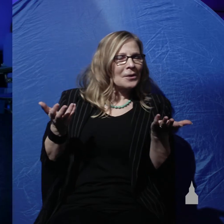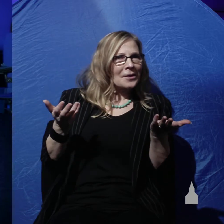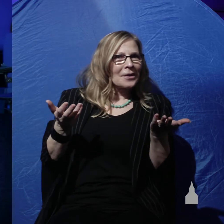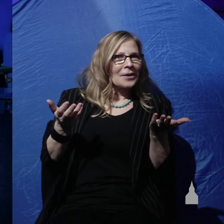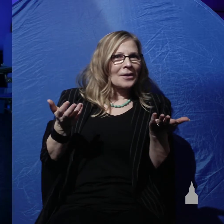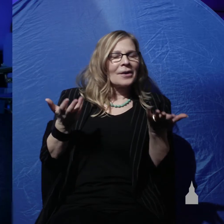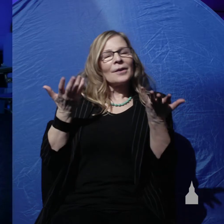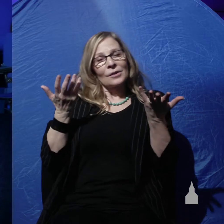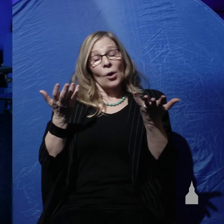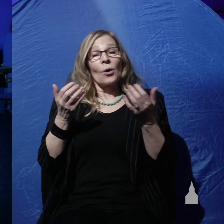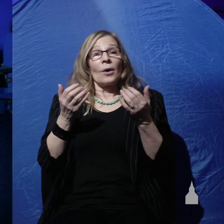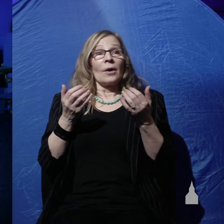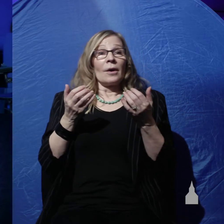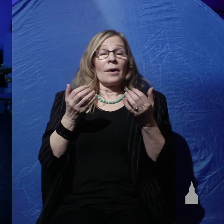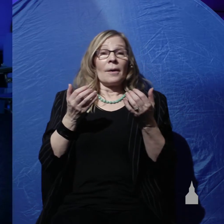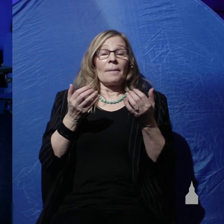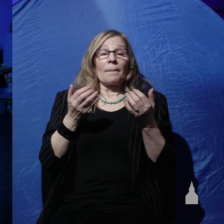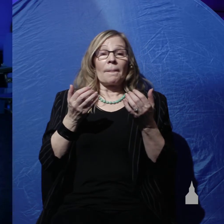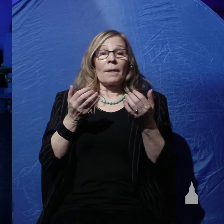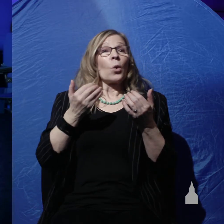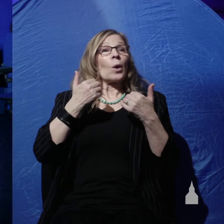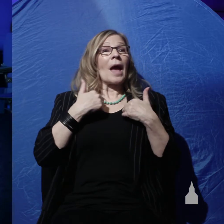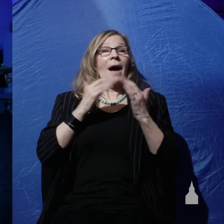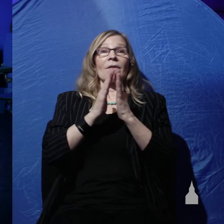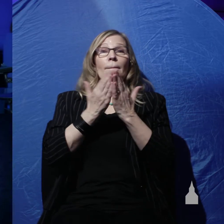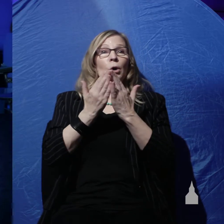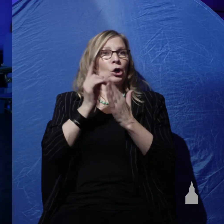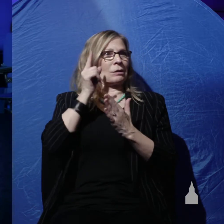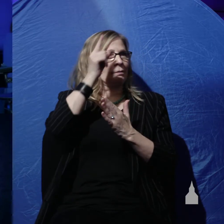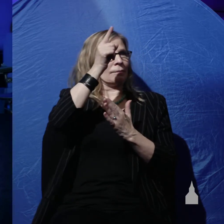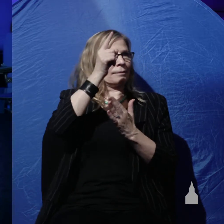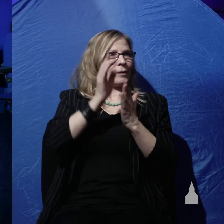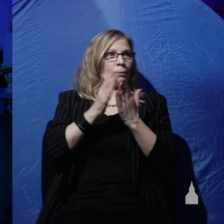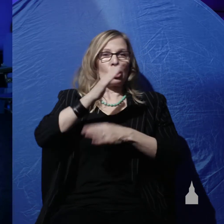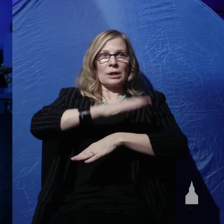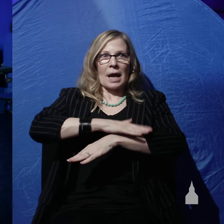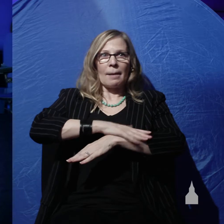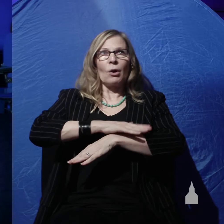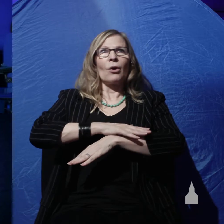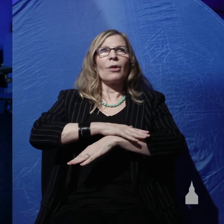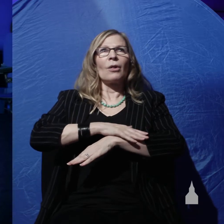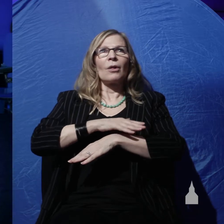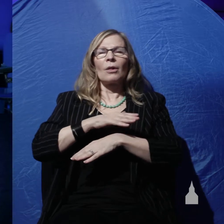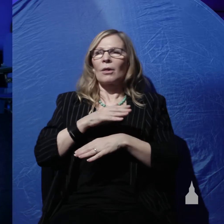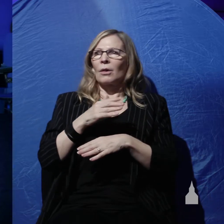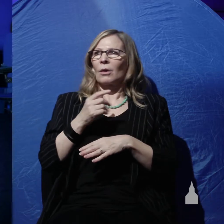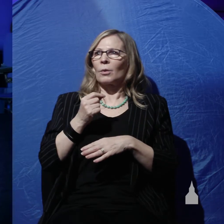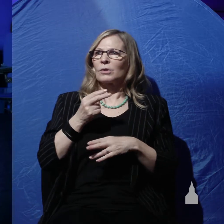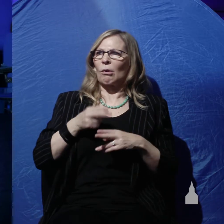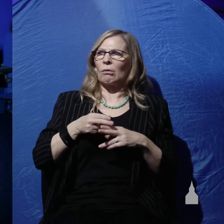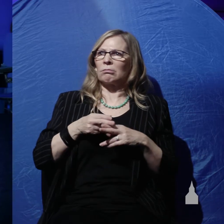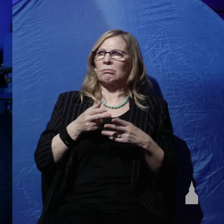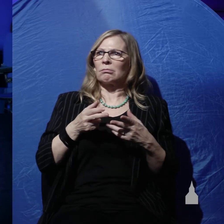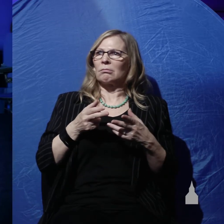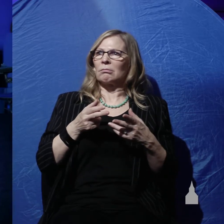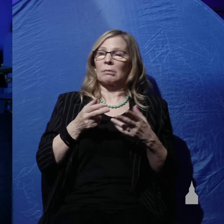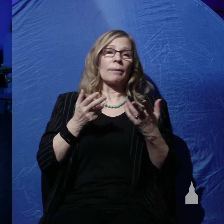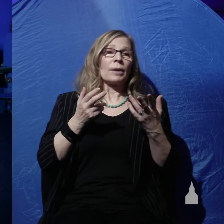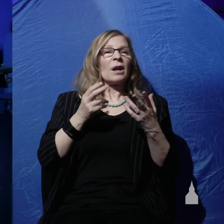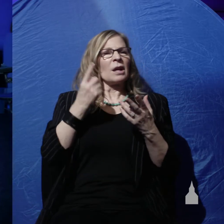Well, in the book that we have on the book table, Coming to Grips with Genesis, a book that I co-edited and contributed